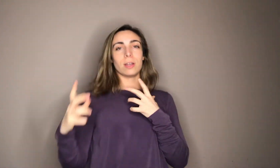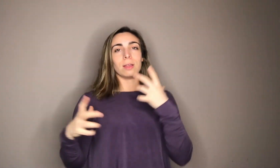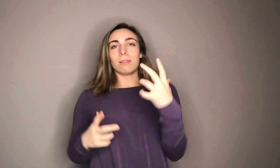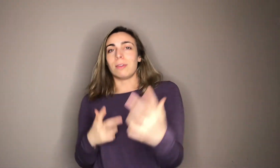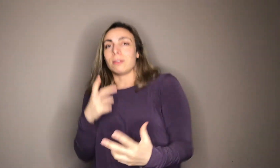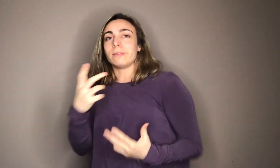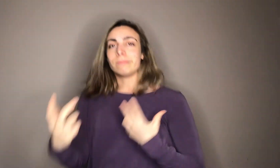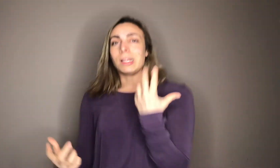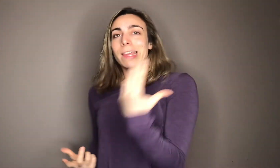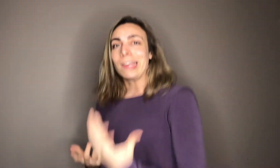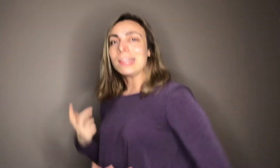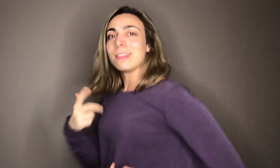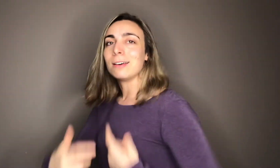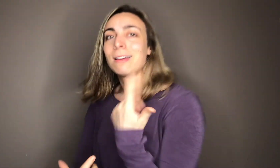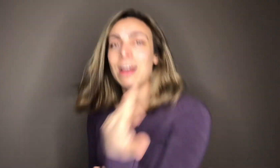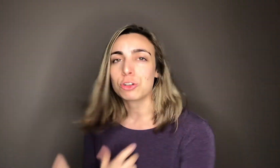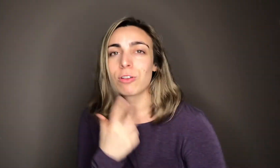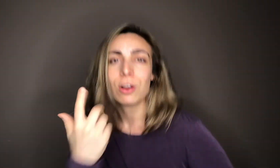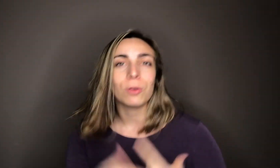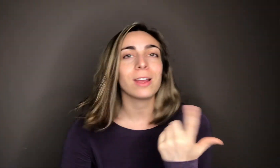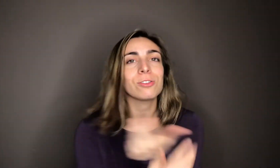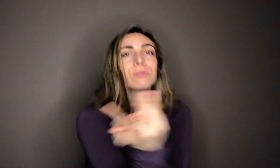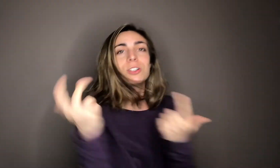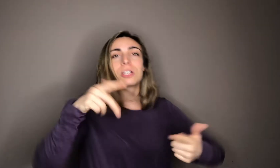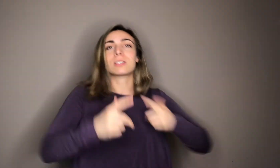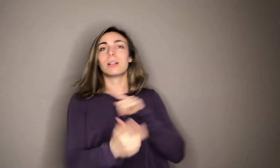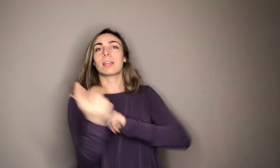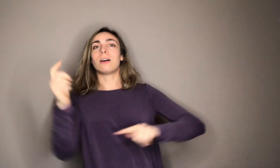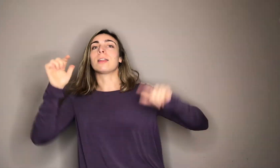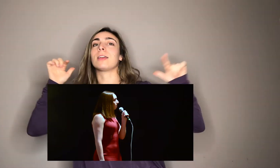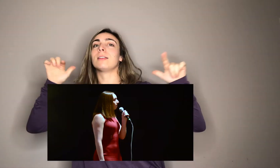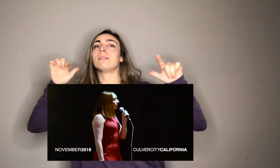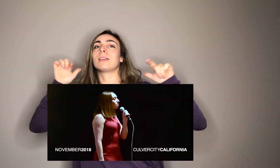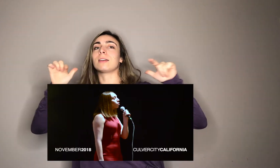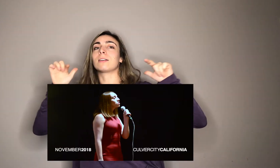the link in the outro and you could just click on it here